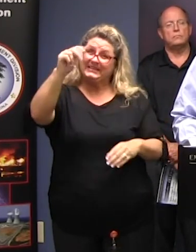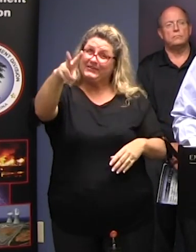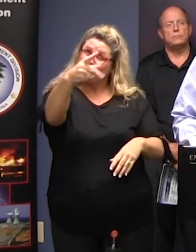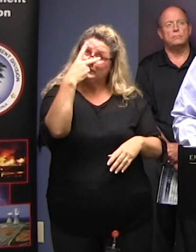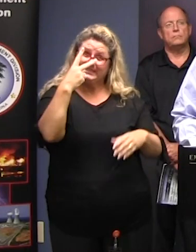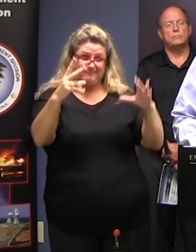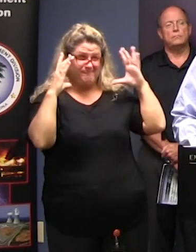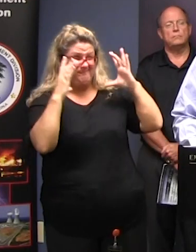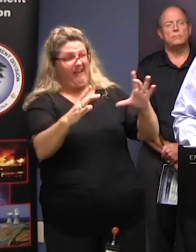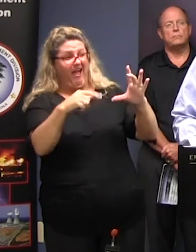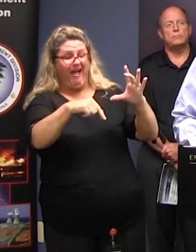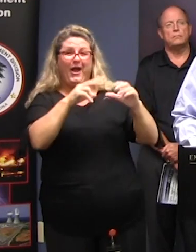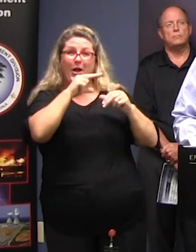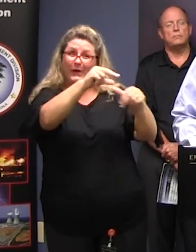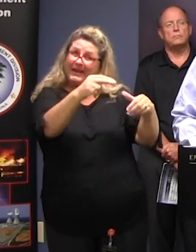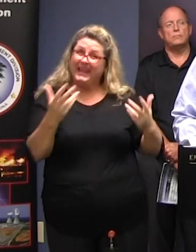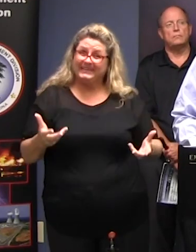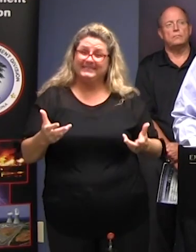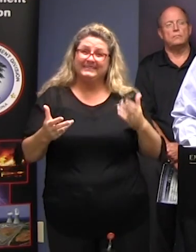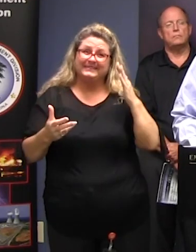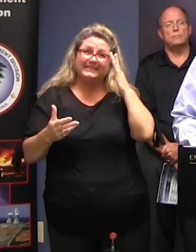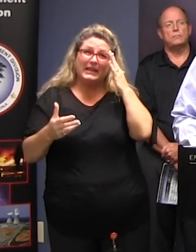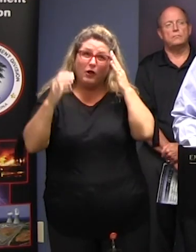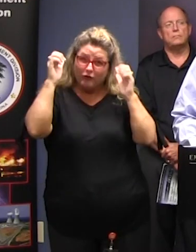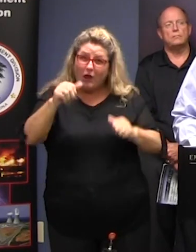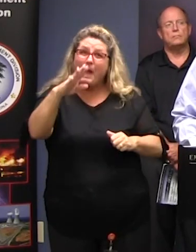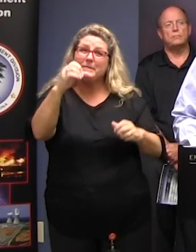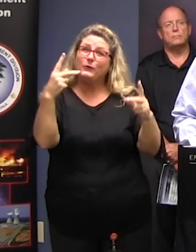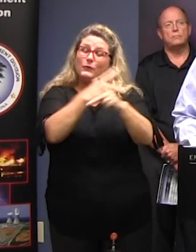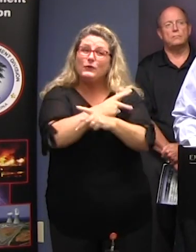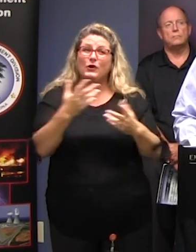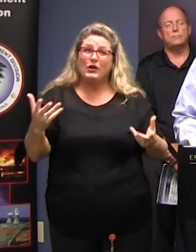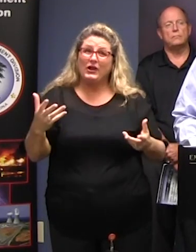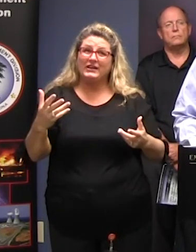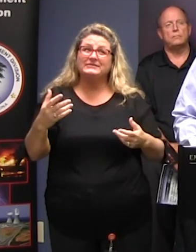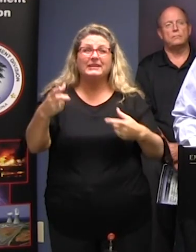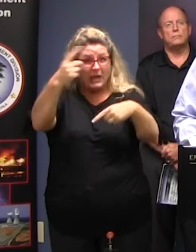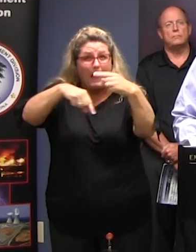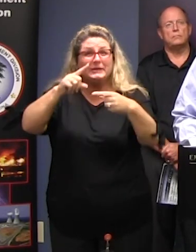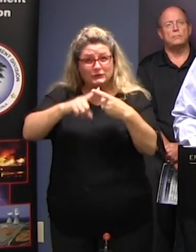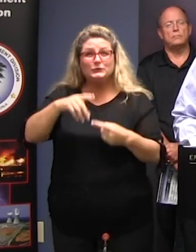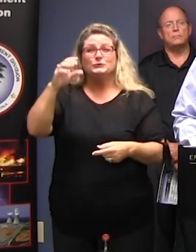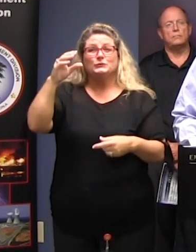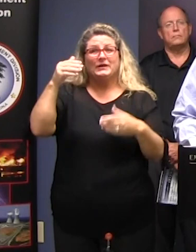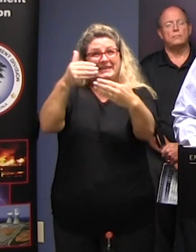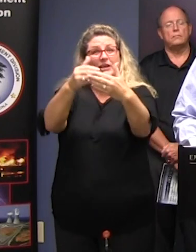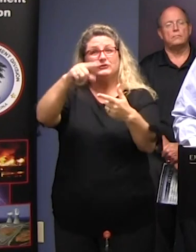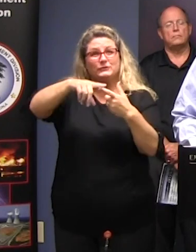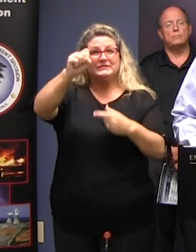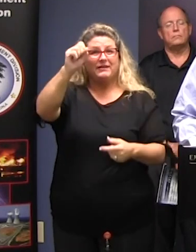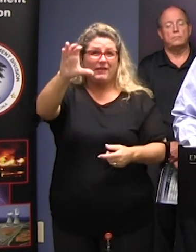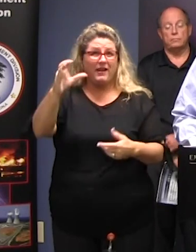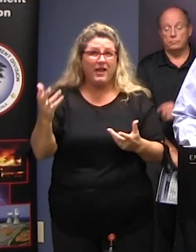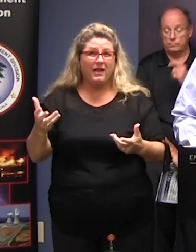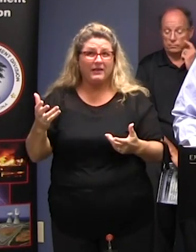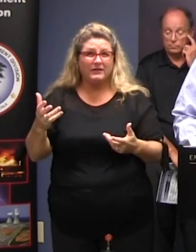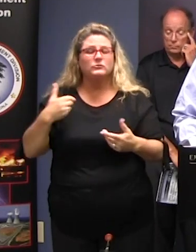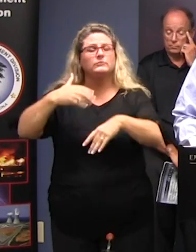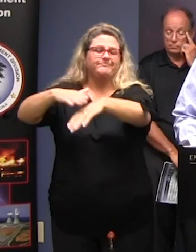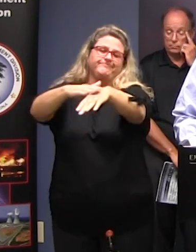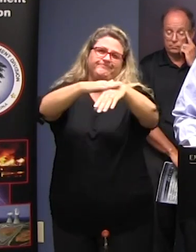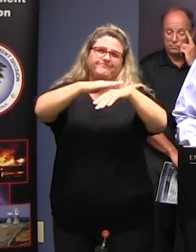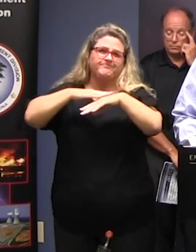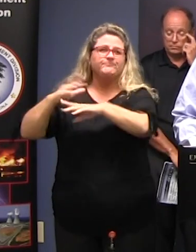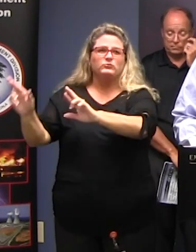big one That be very big that right now is headed in our direction So we're urging people to get